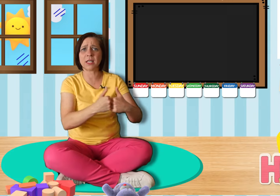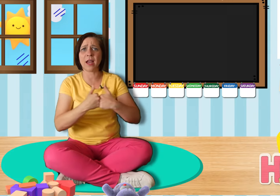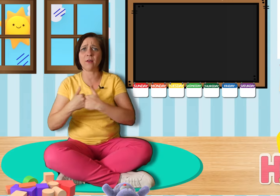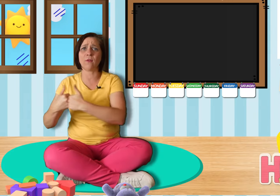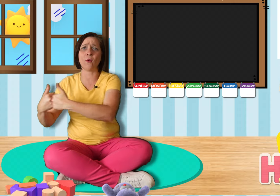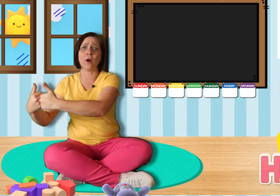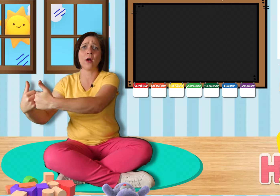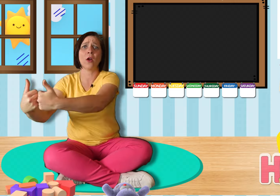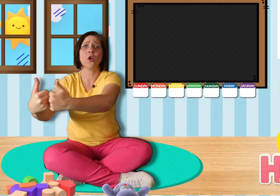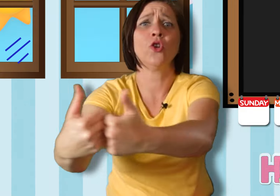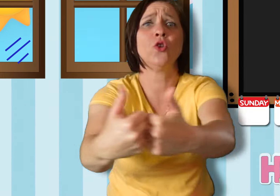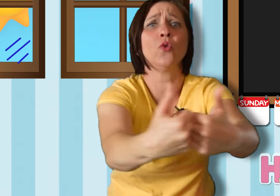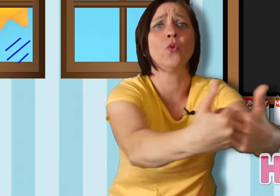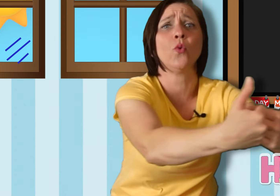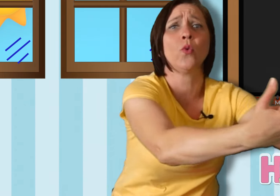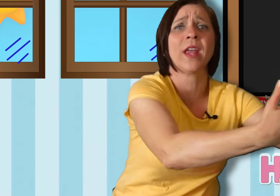sign for together.